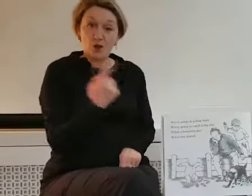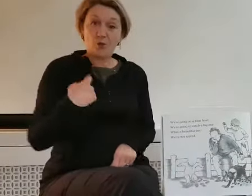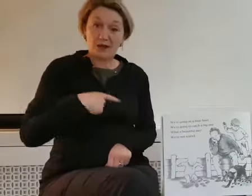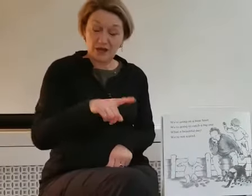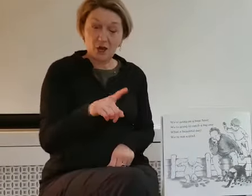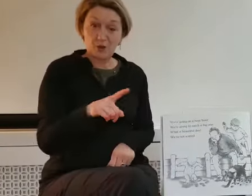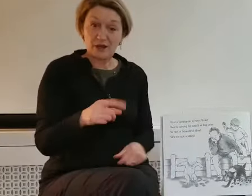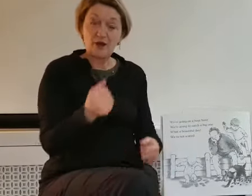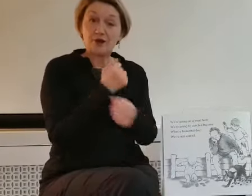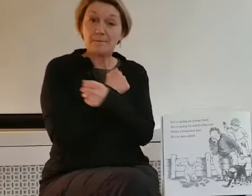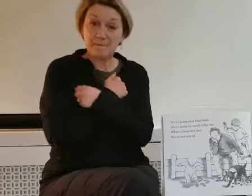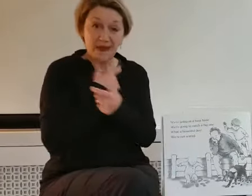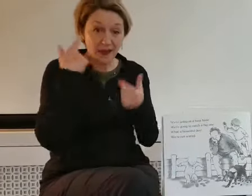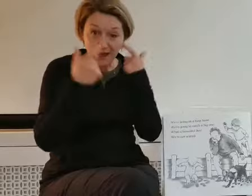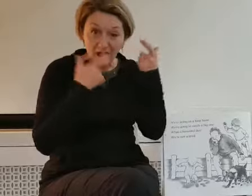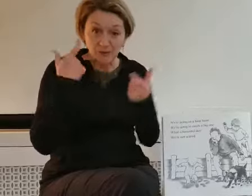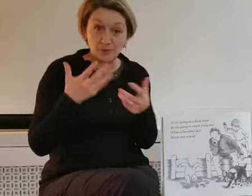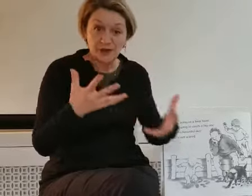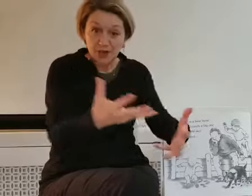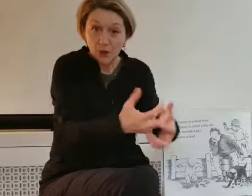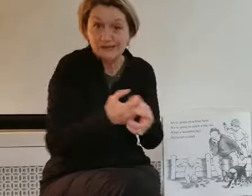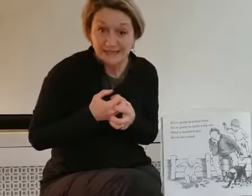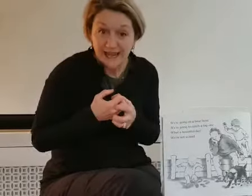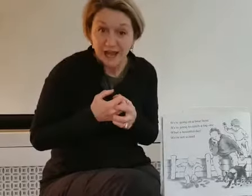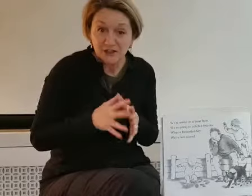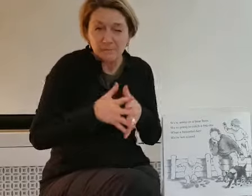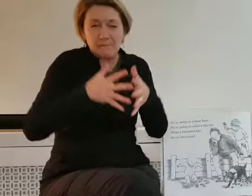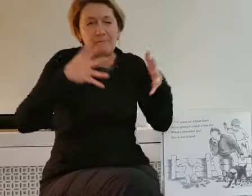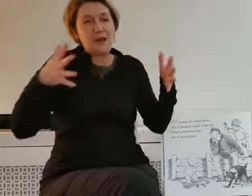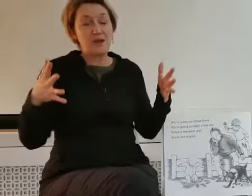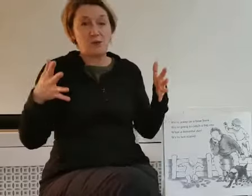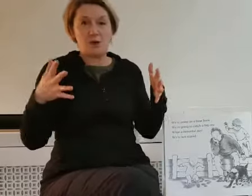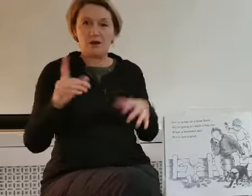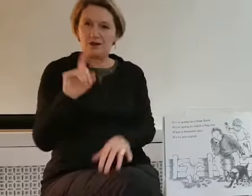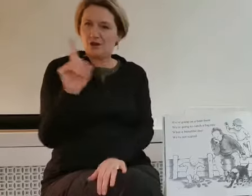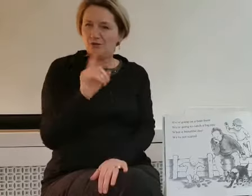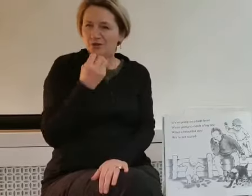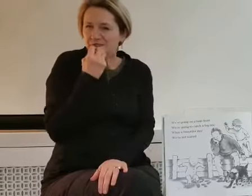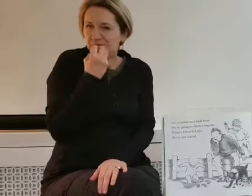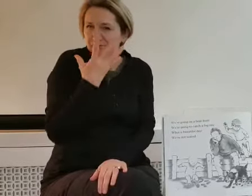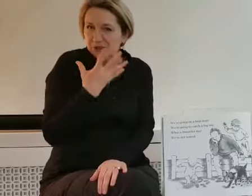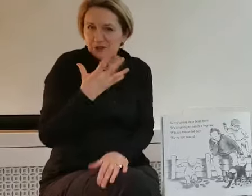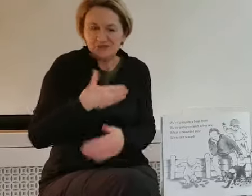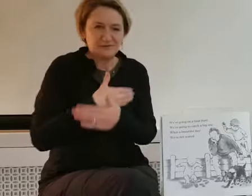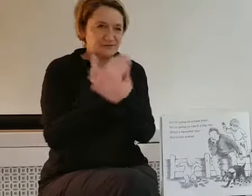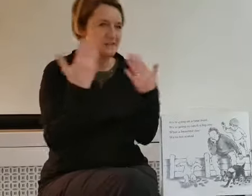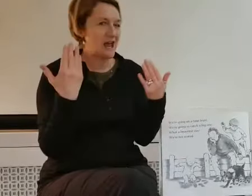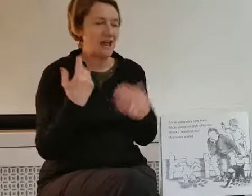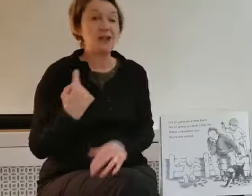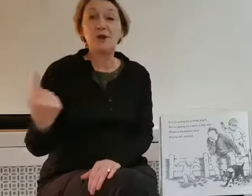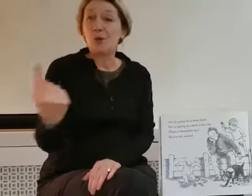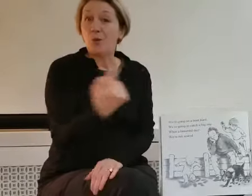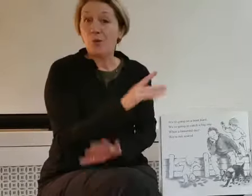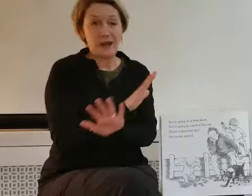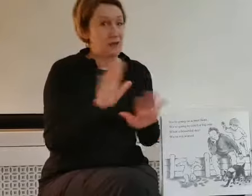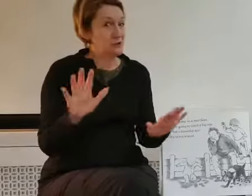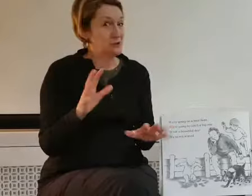We're going on a bear hunt. We're going to catch a big one. What a beautiful day. We're not